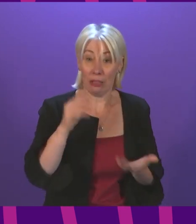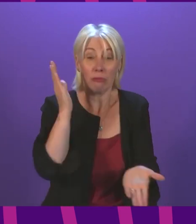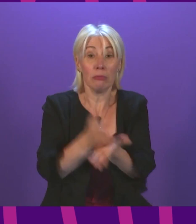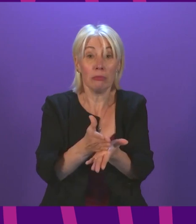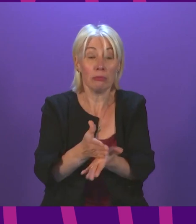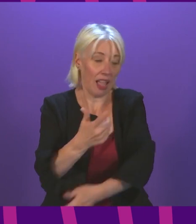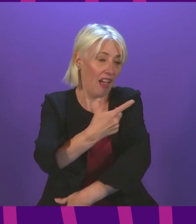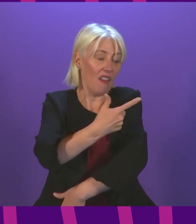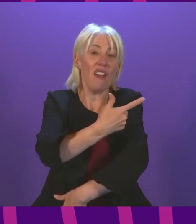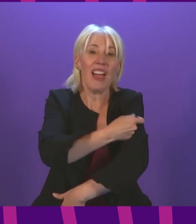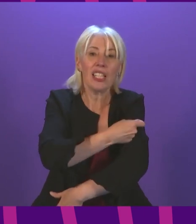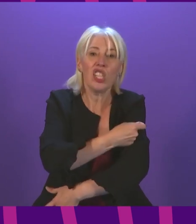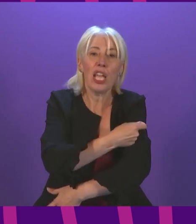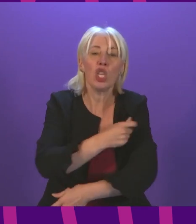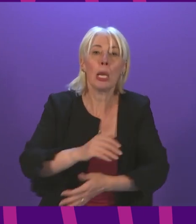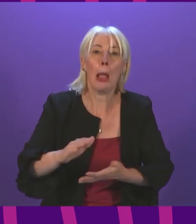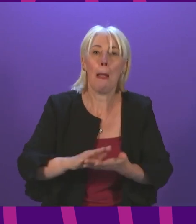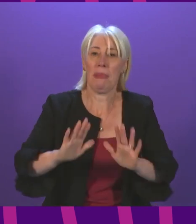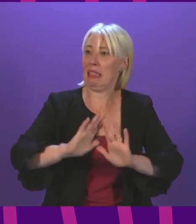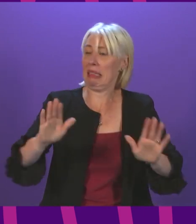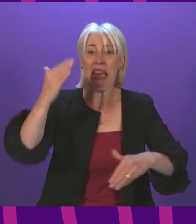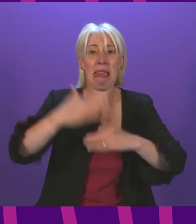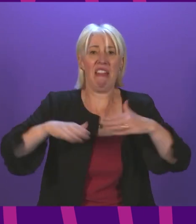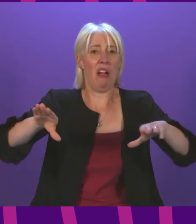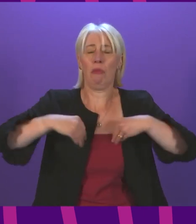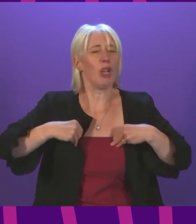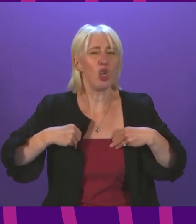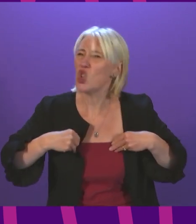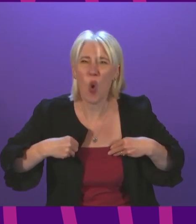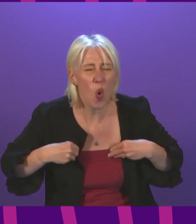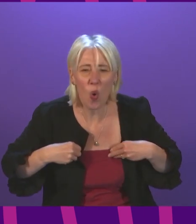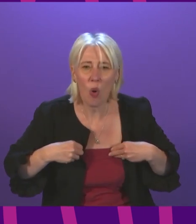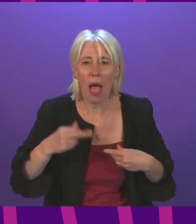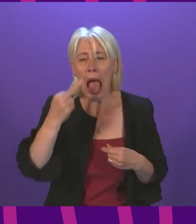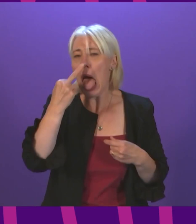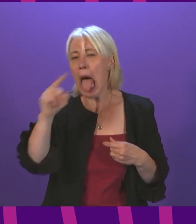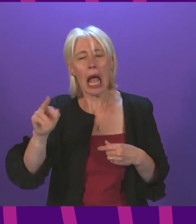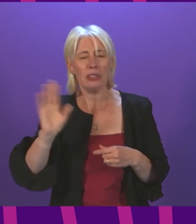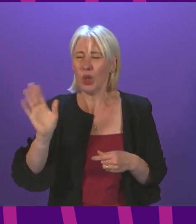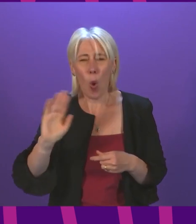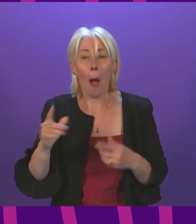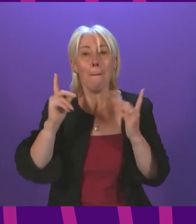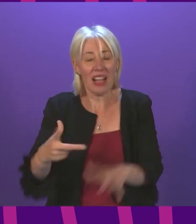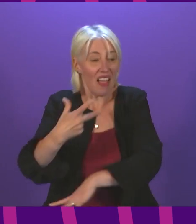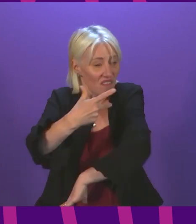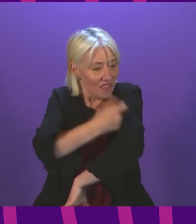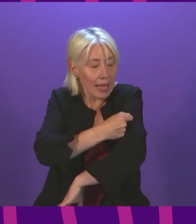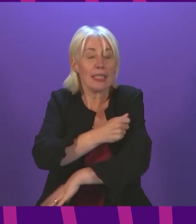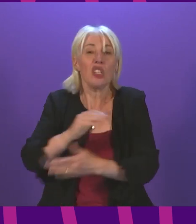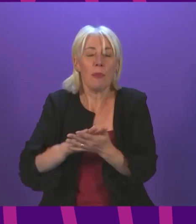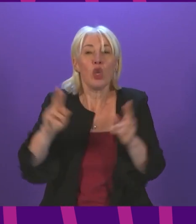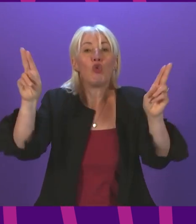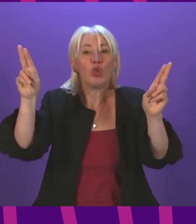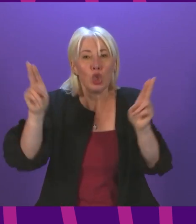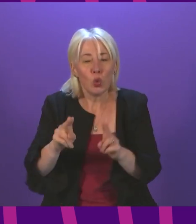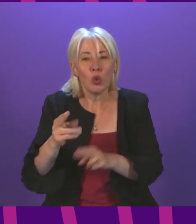fact vaccination does not eradicate the risk of transmission nobody pretends that it does but vaccination does reduce